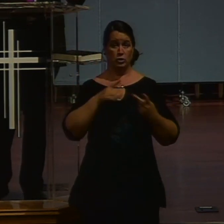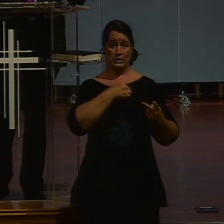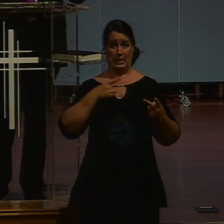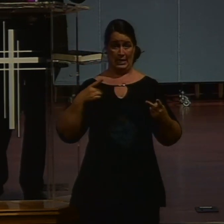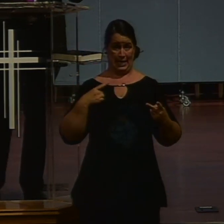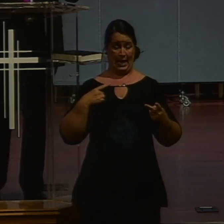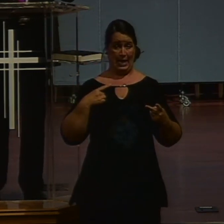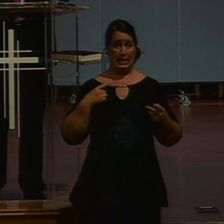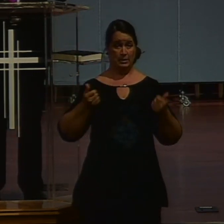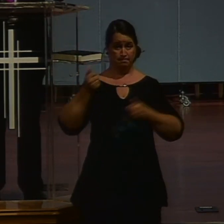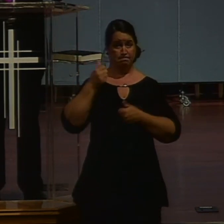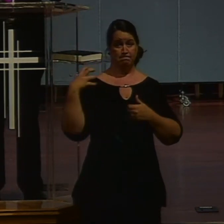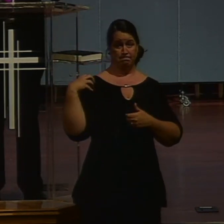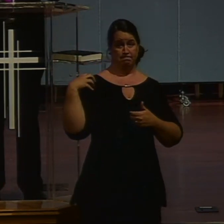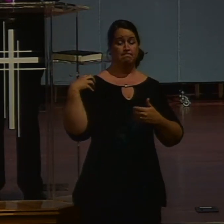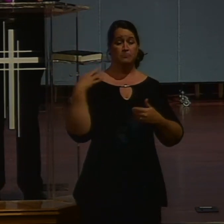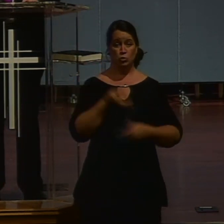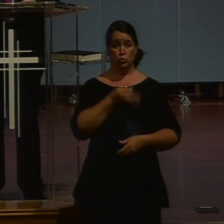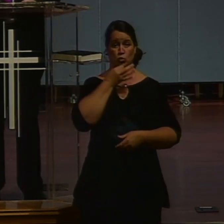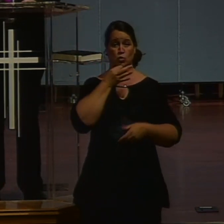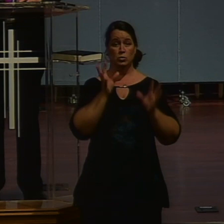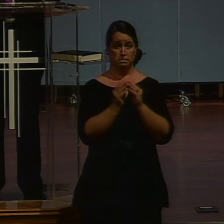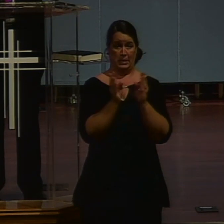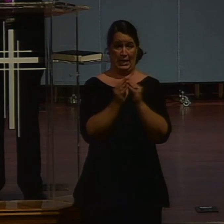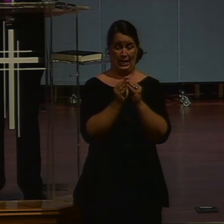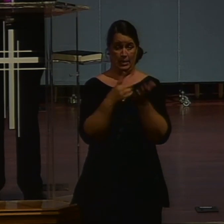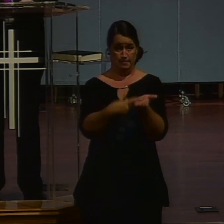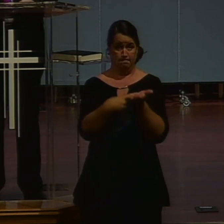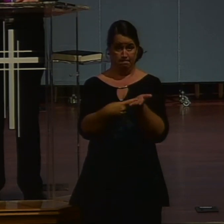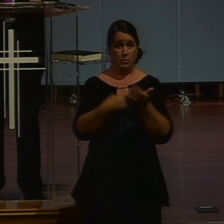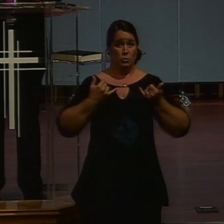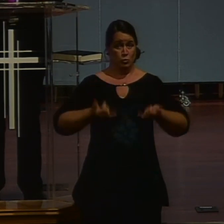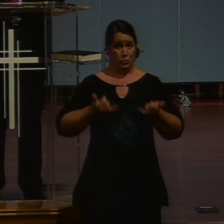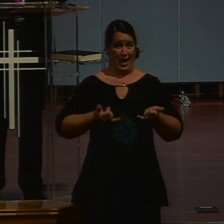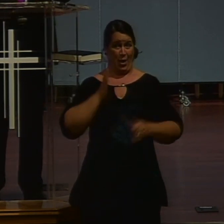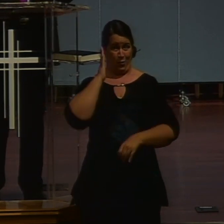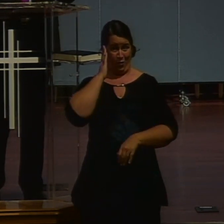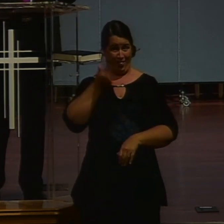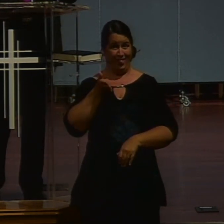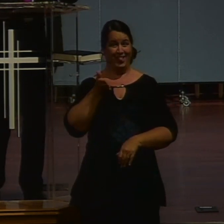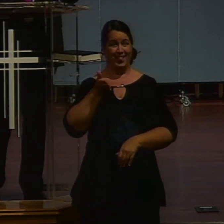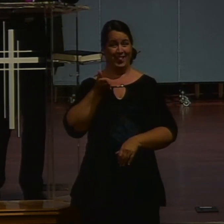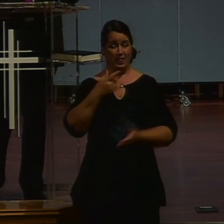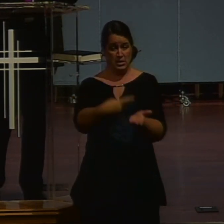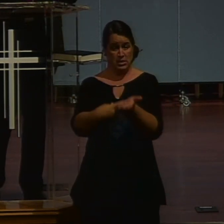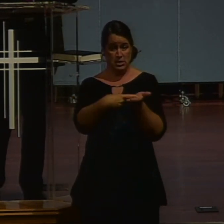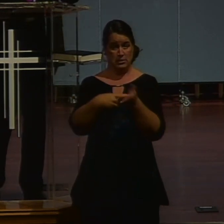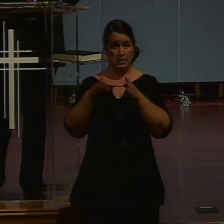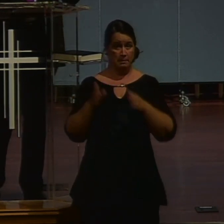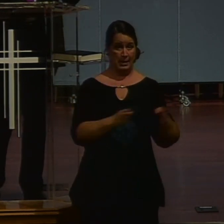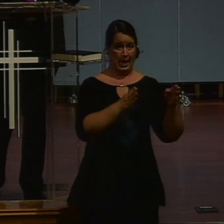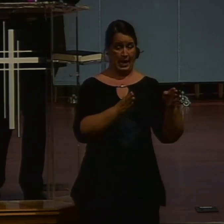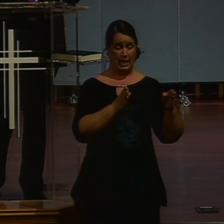deacon officers are meeting soon and very soon today. And we are going to be discussing the plans